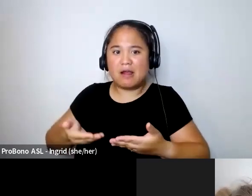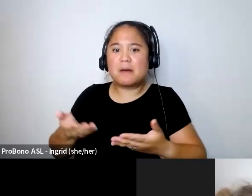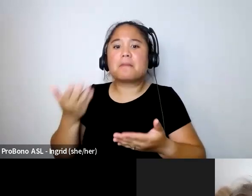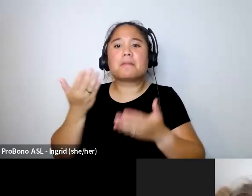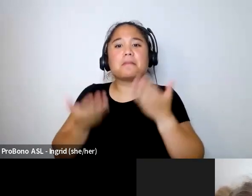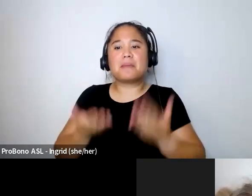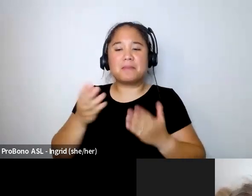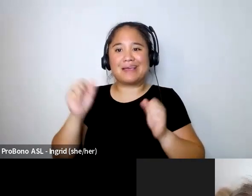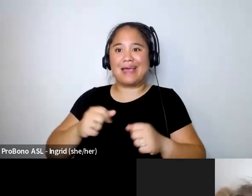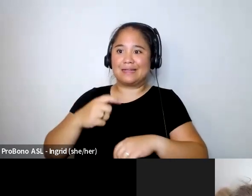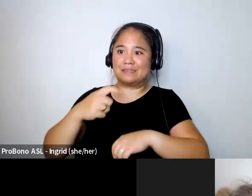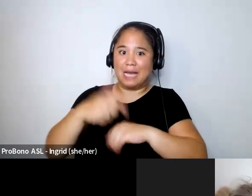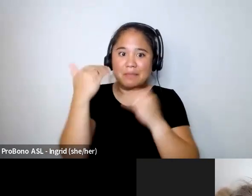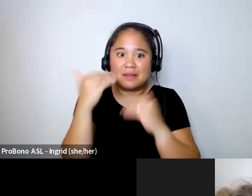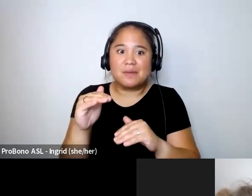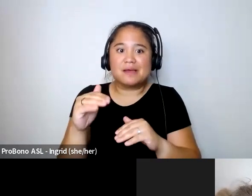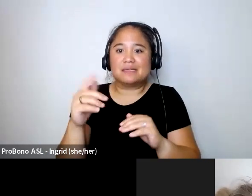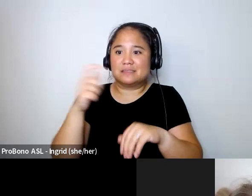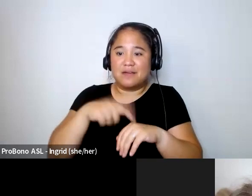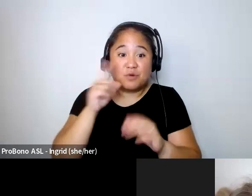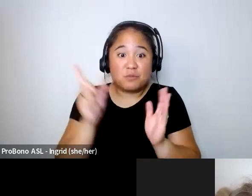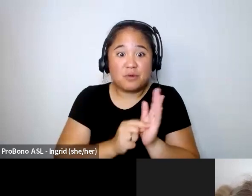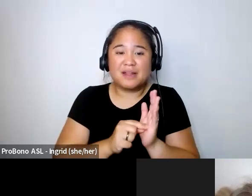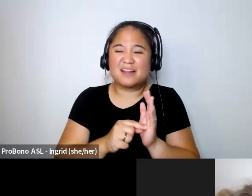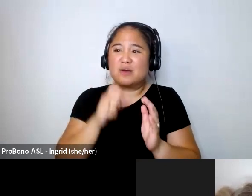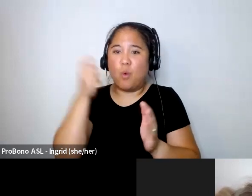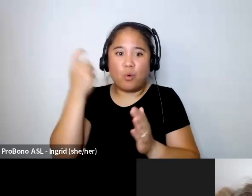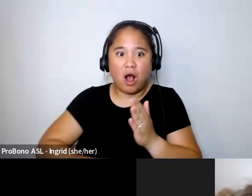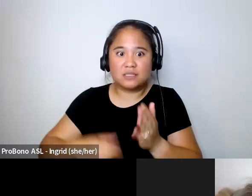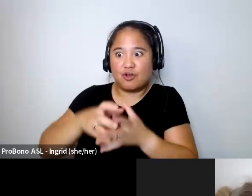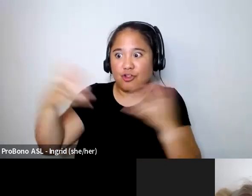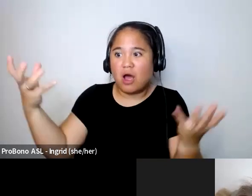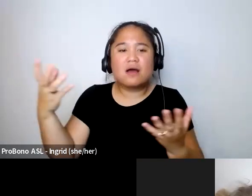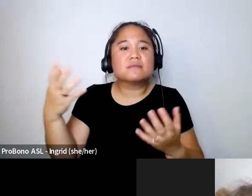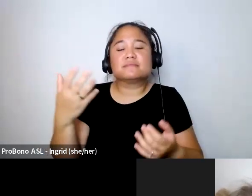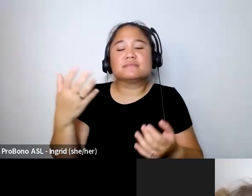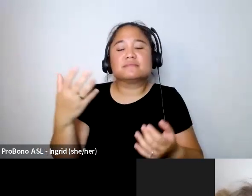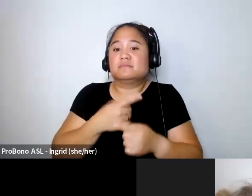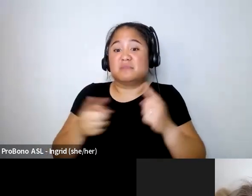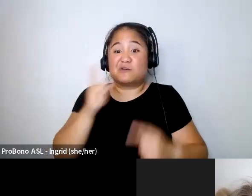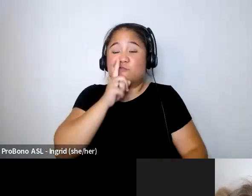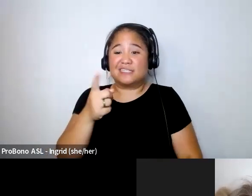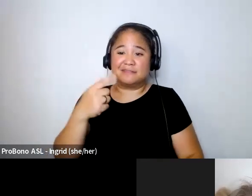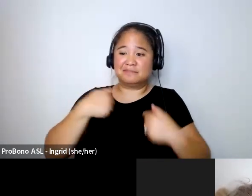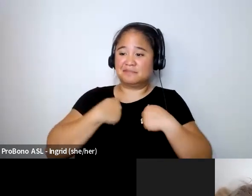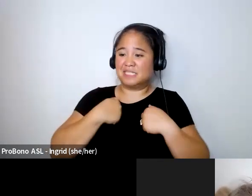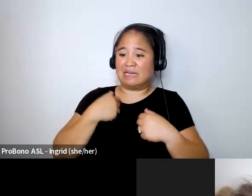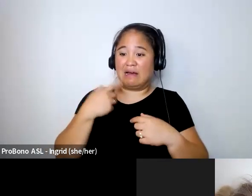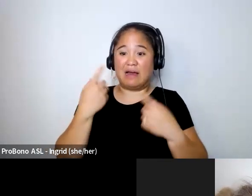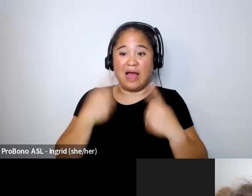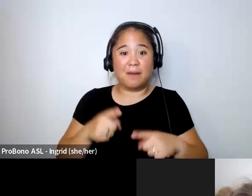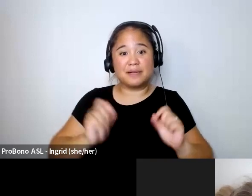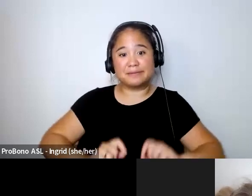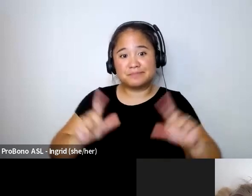print so that it doesn't cost you anything because usually people are maybe starting out there i mean i ended up in in in like vogue